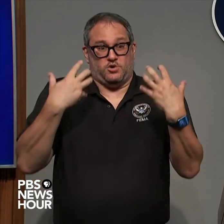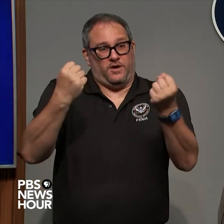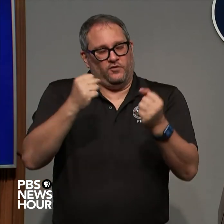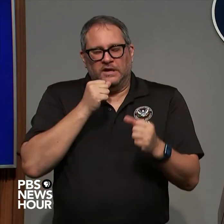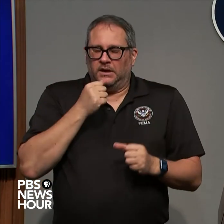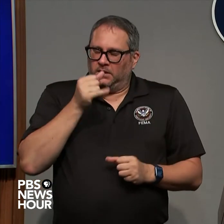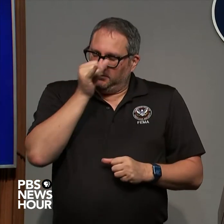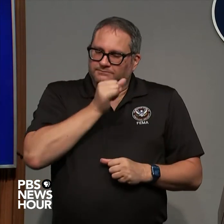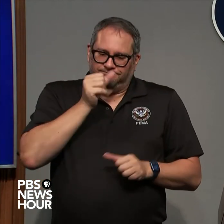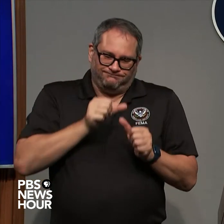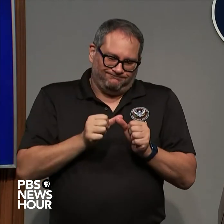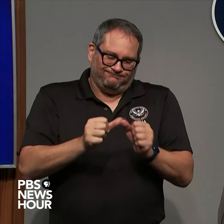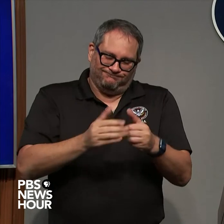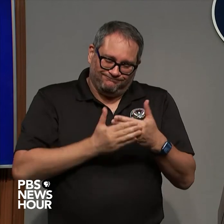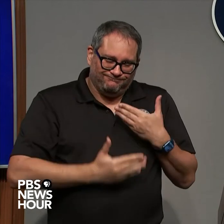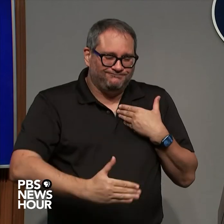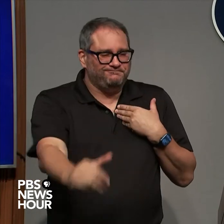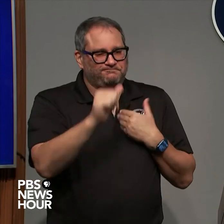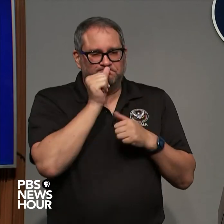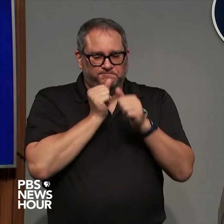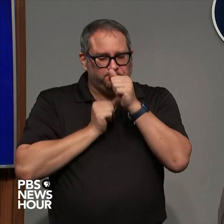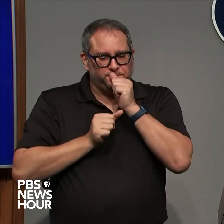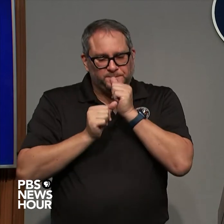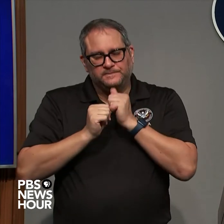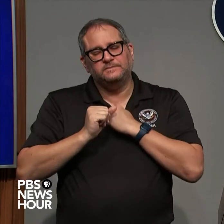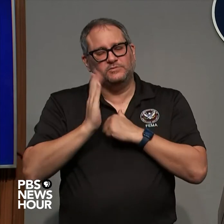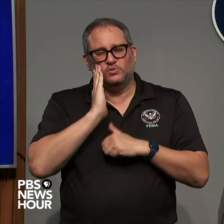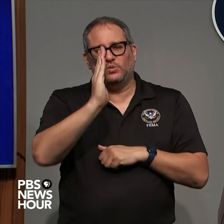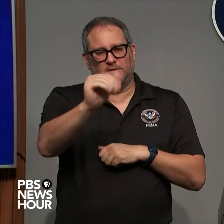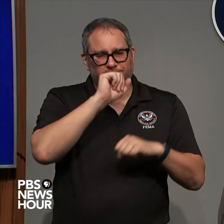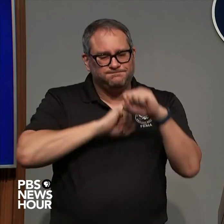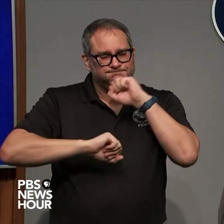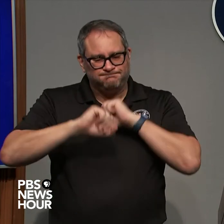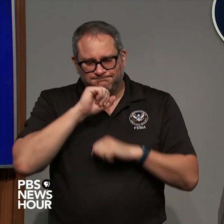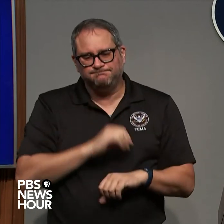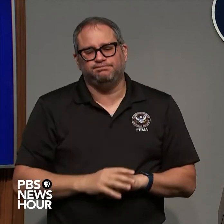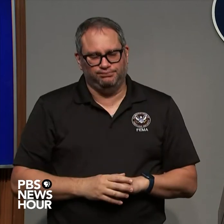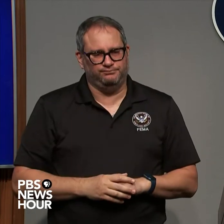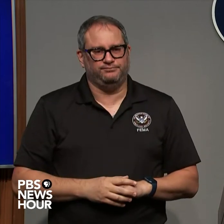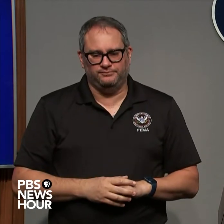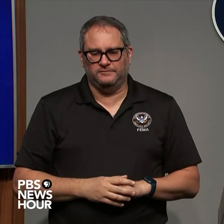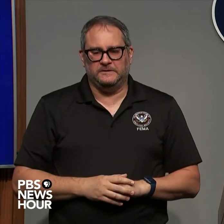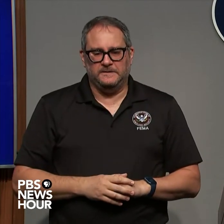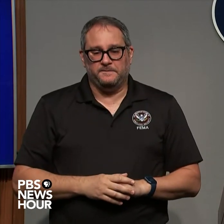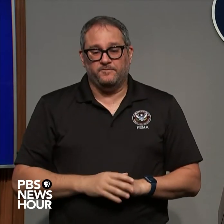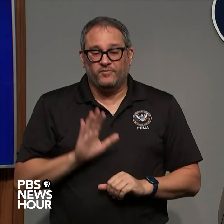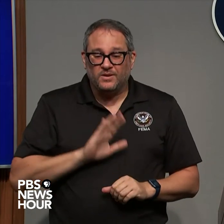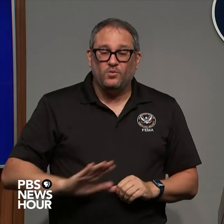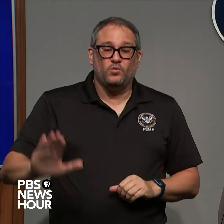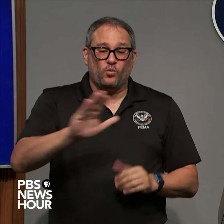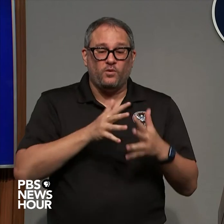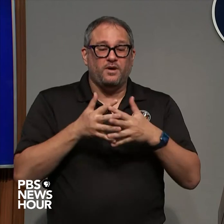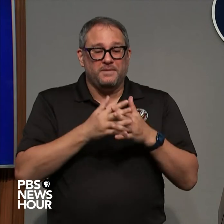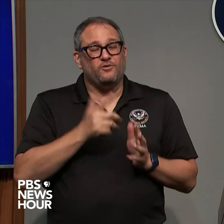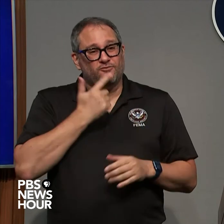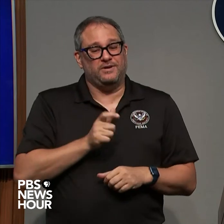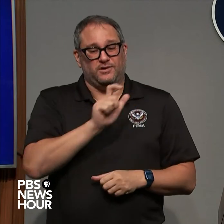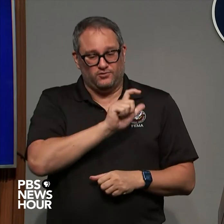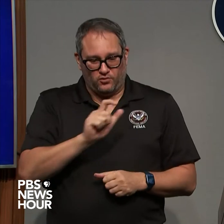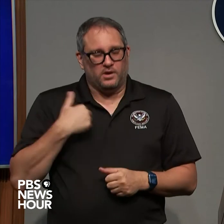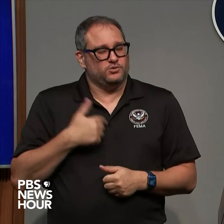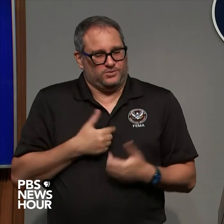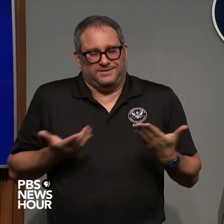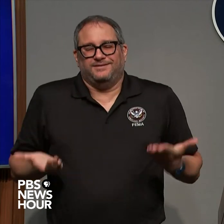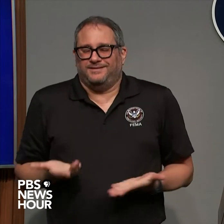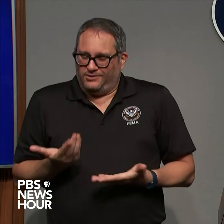will likely be a very long road and your American Red Cross will be there and if you'd like to